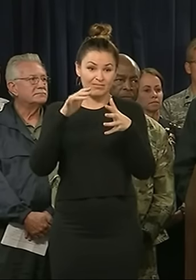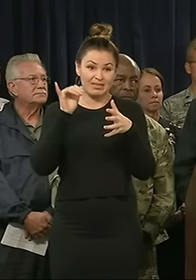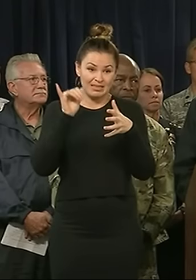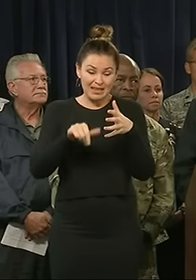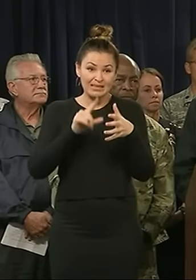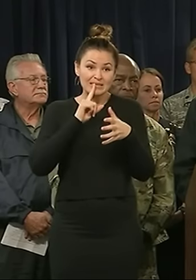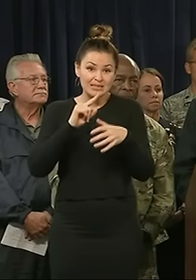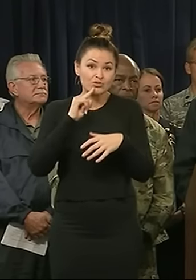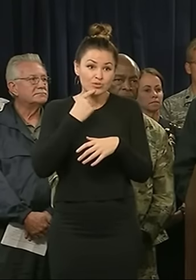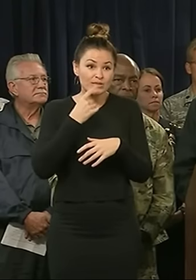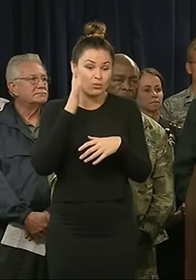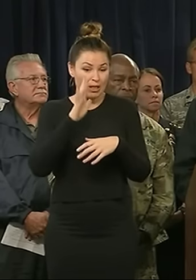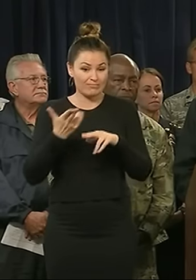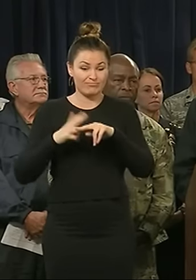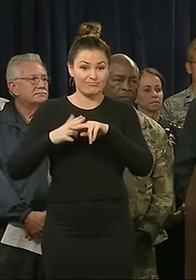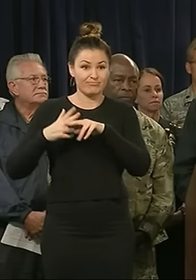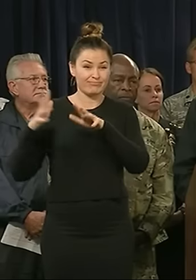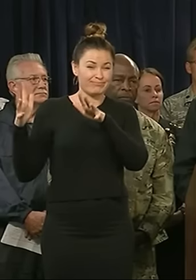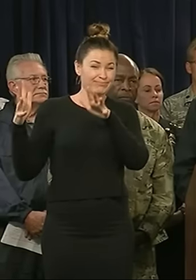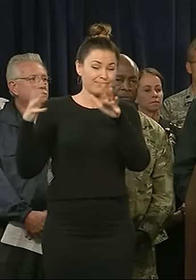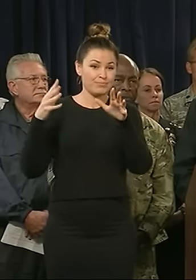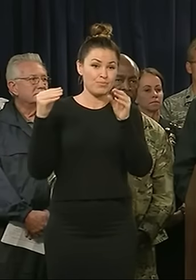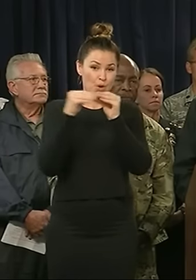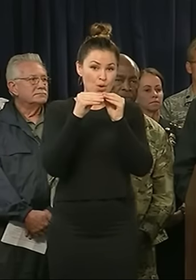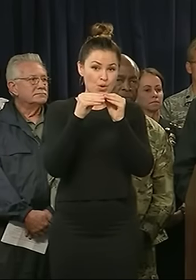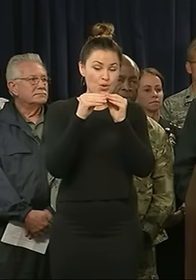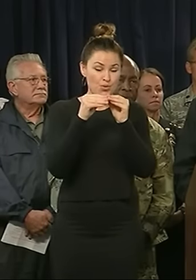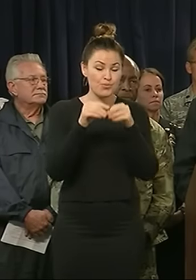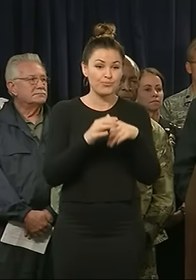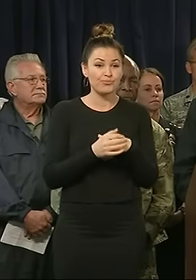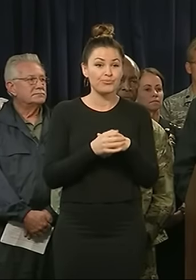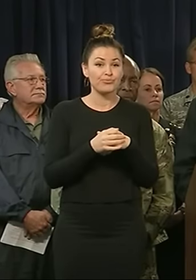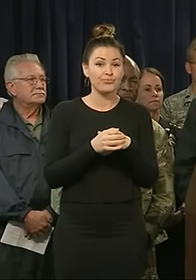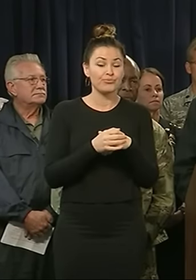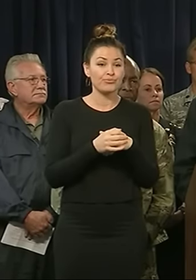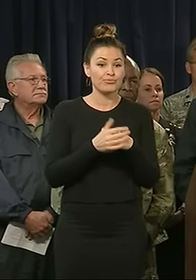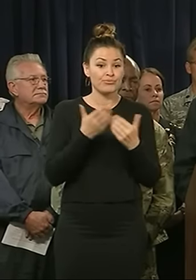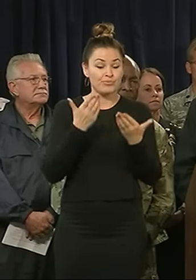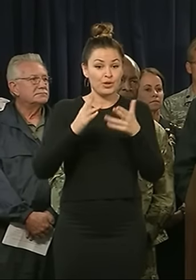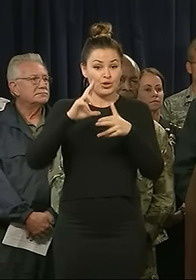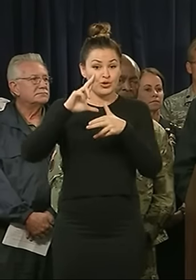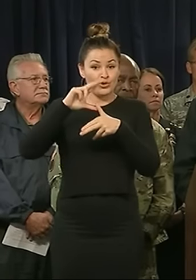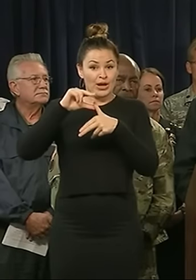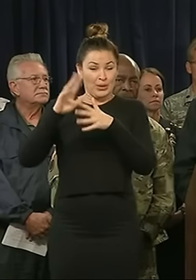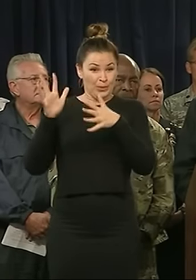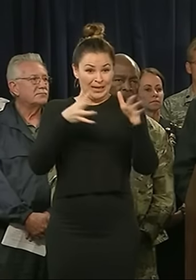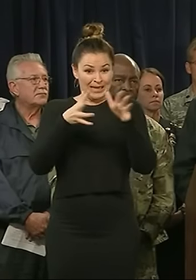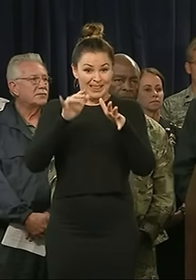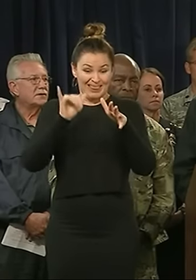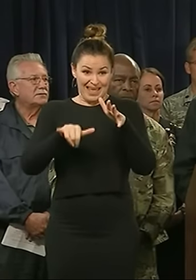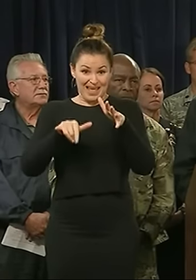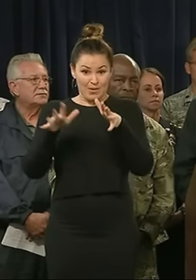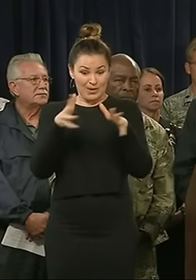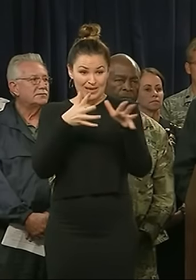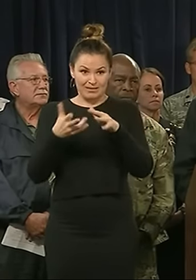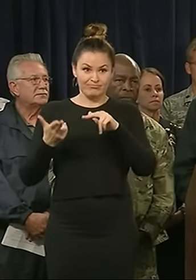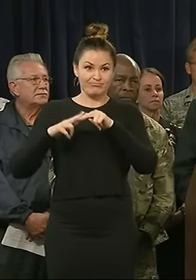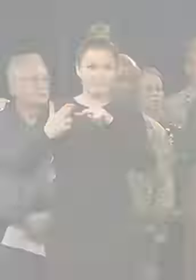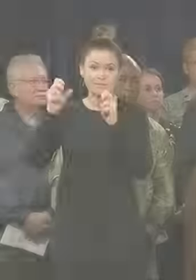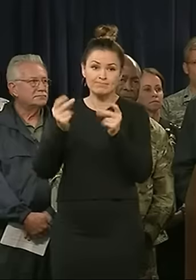continued to increase as the forecast develops. The probability for hurricane strength winds continues to increase.